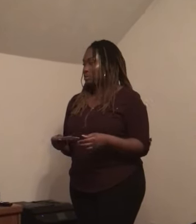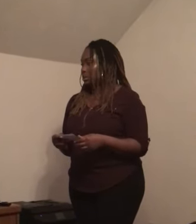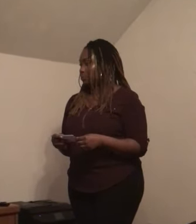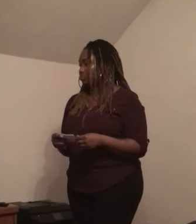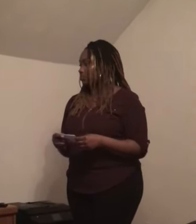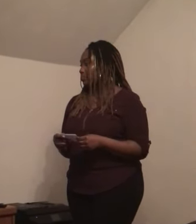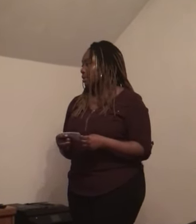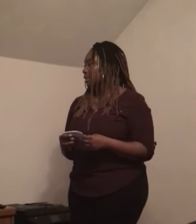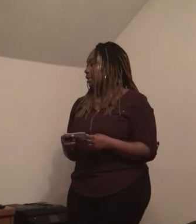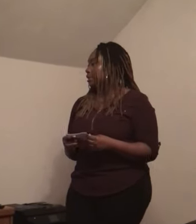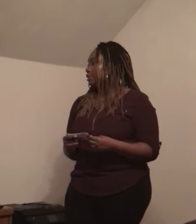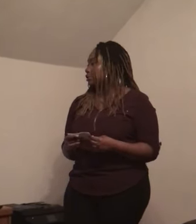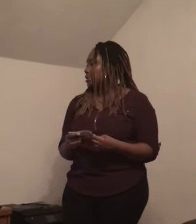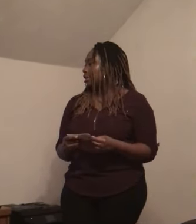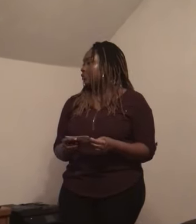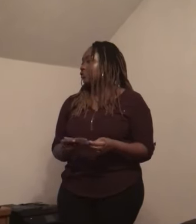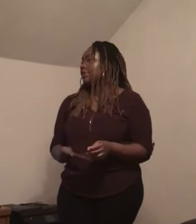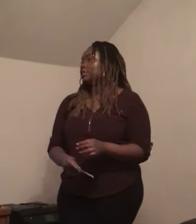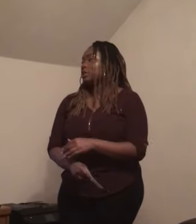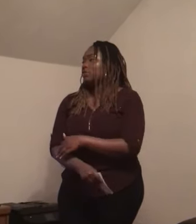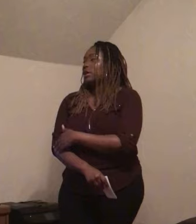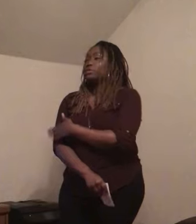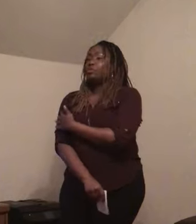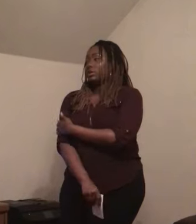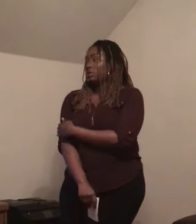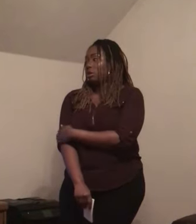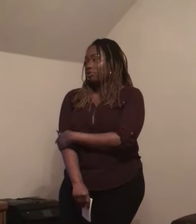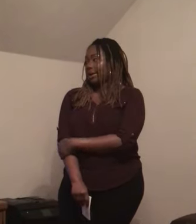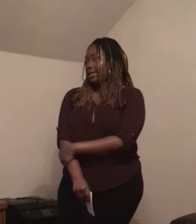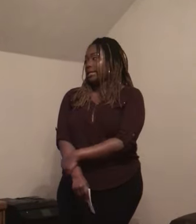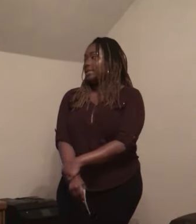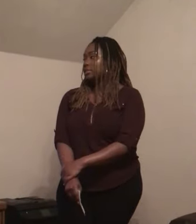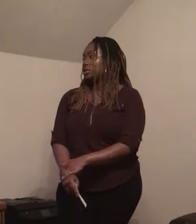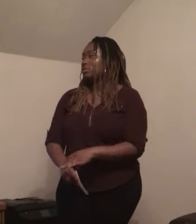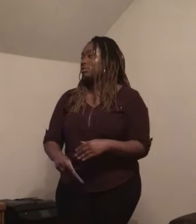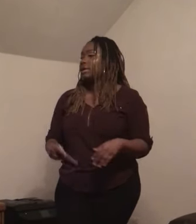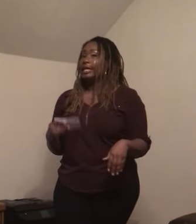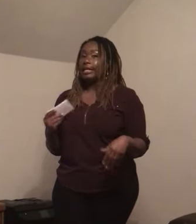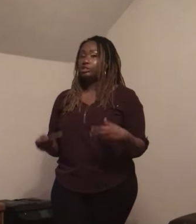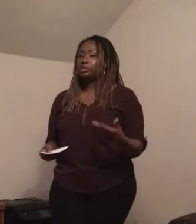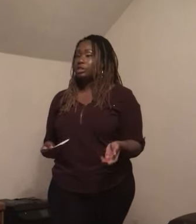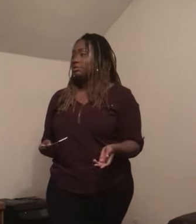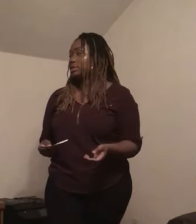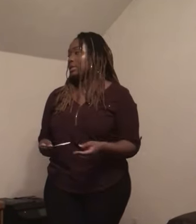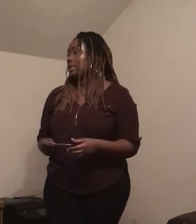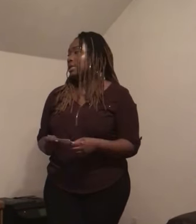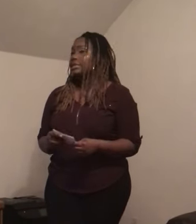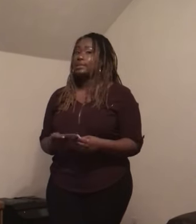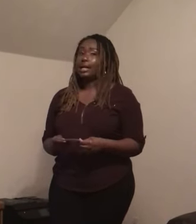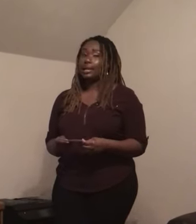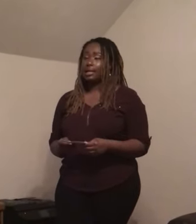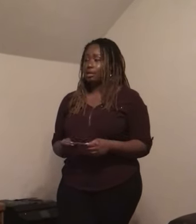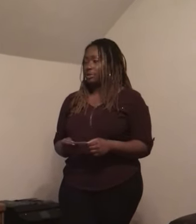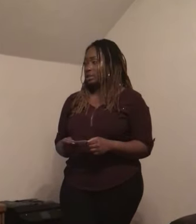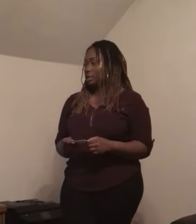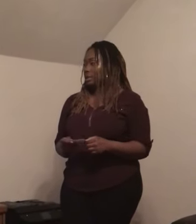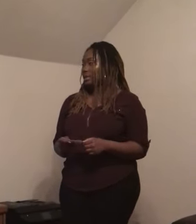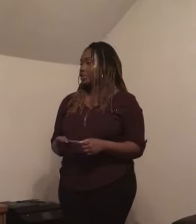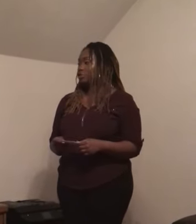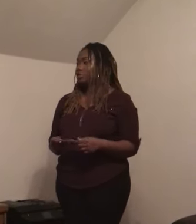There's enough division around the world already. So, introducing sign language into the